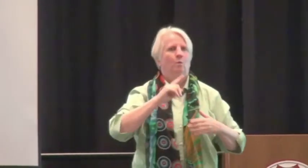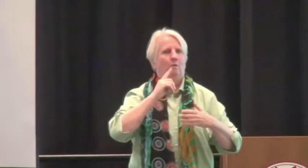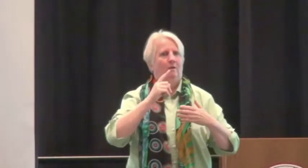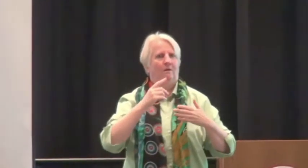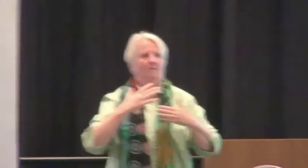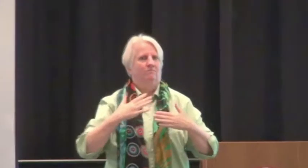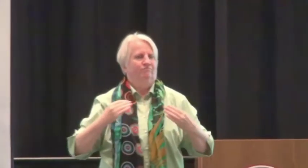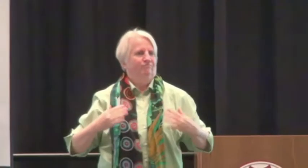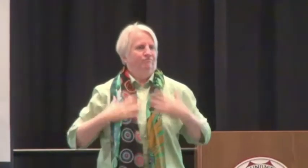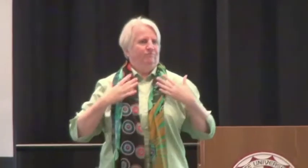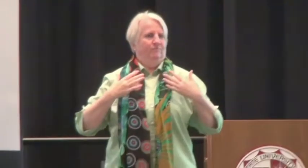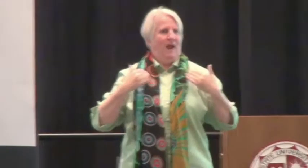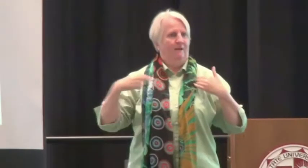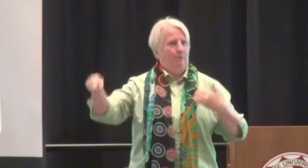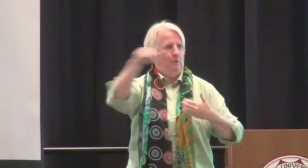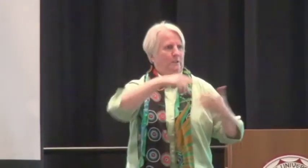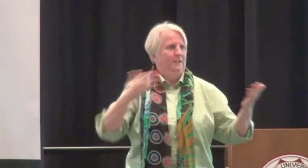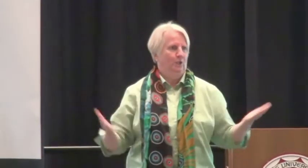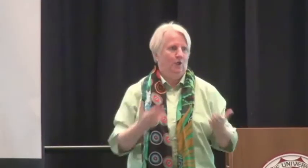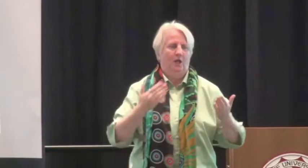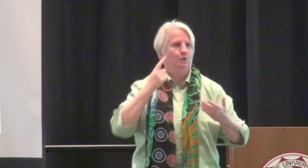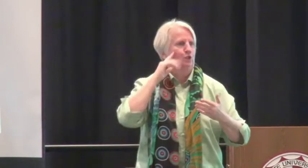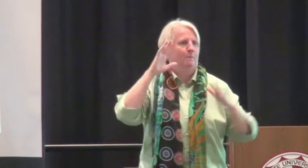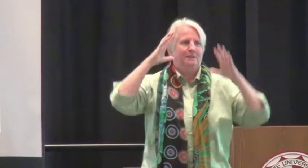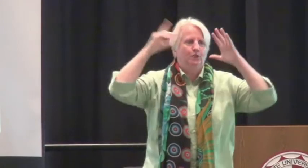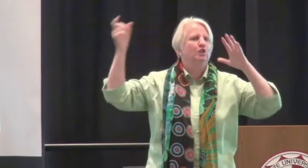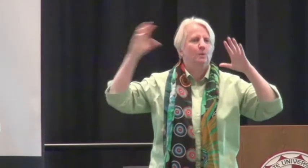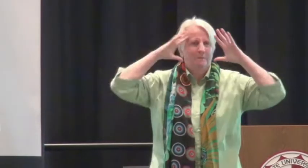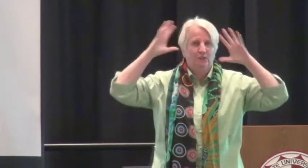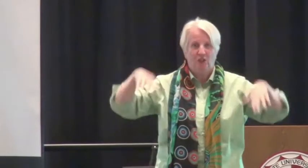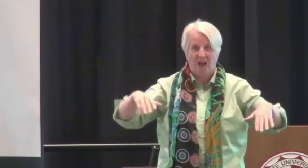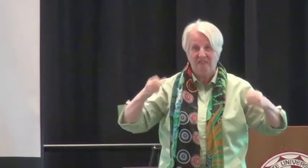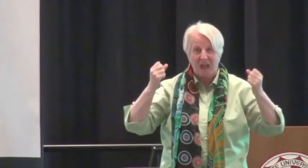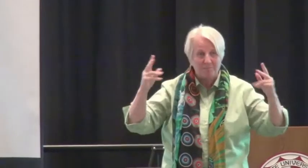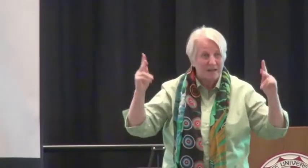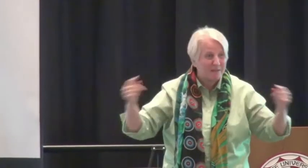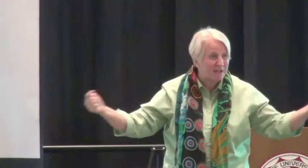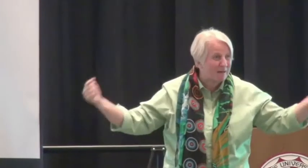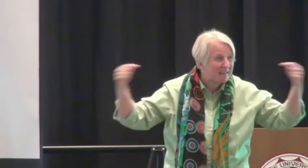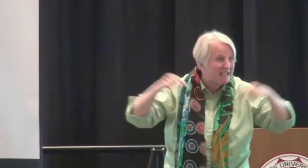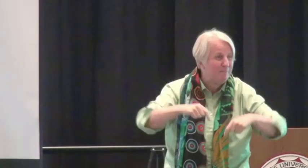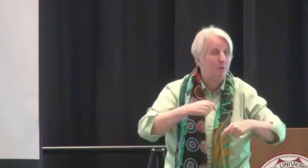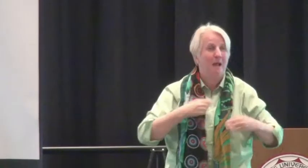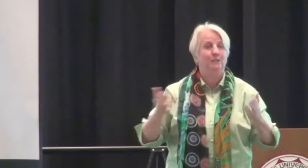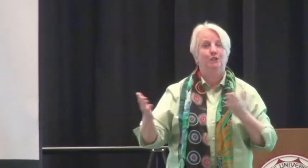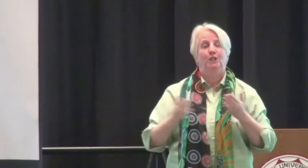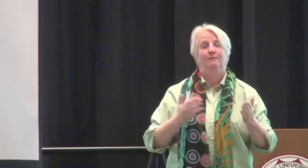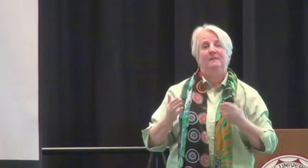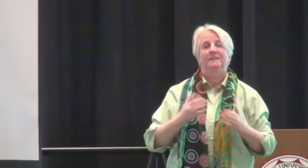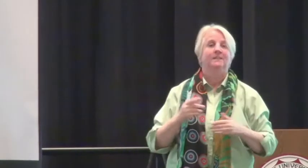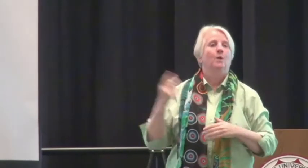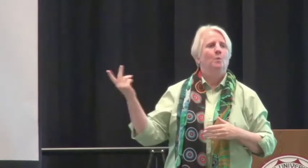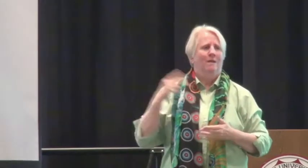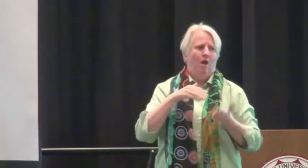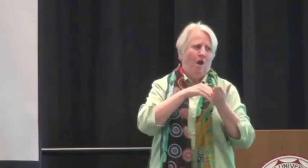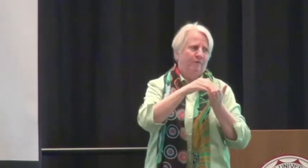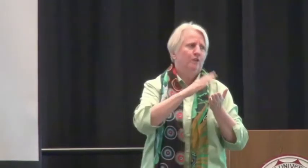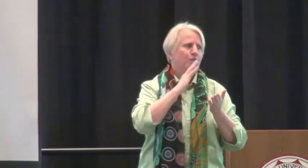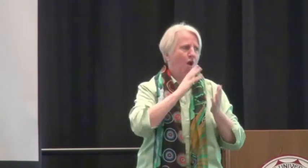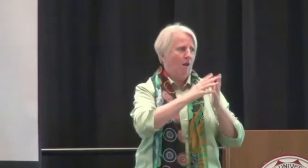from today's commentary the impacts and influence and inspiration she has served. And I am truly shocked by how many people